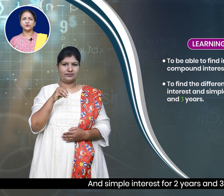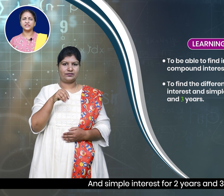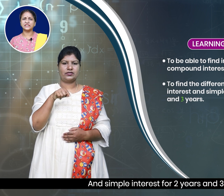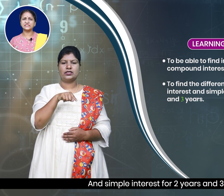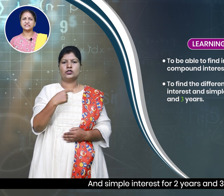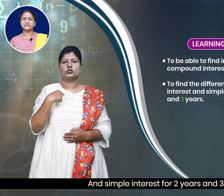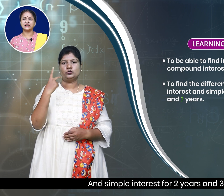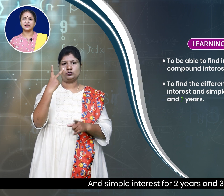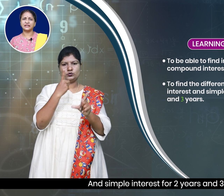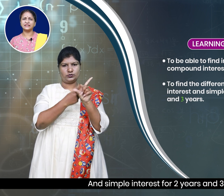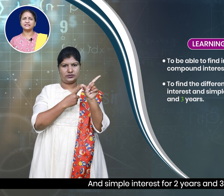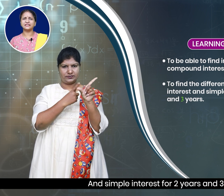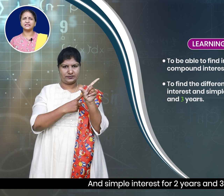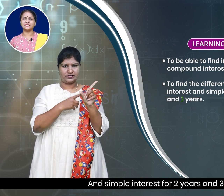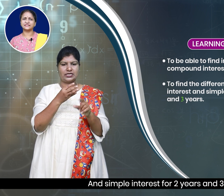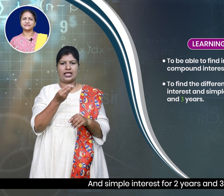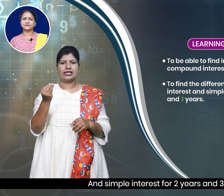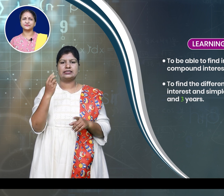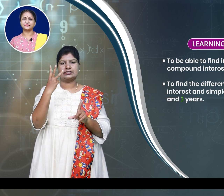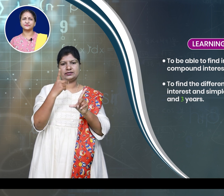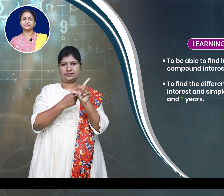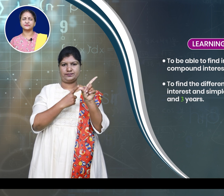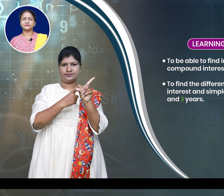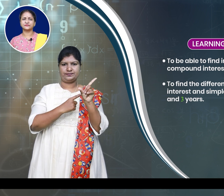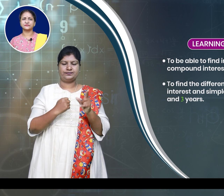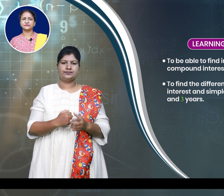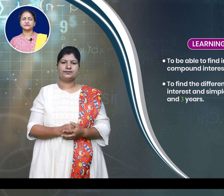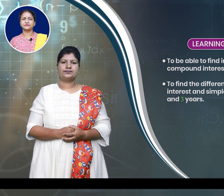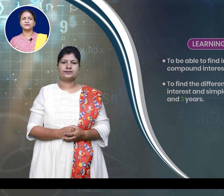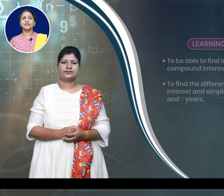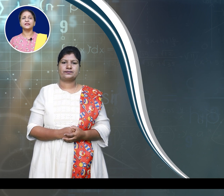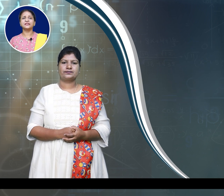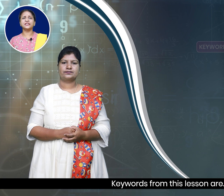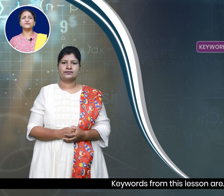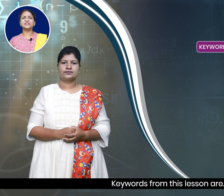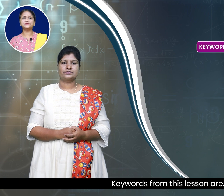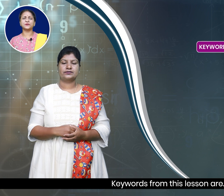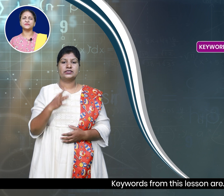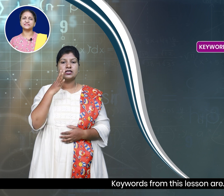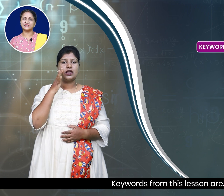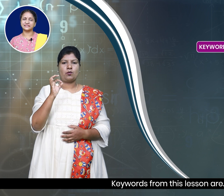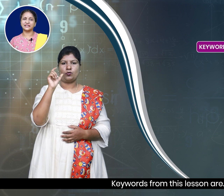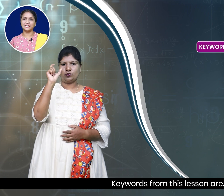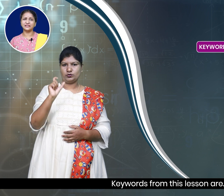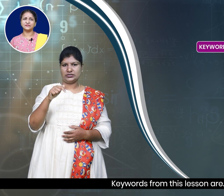years and 3 years. Keywords from this lesson are